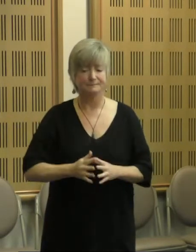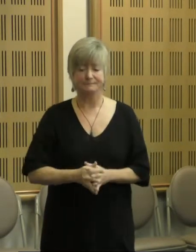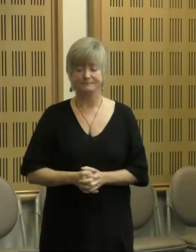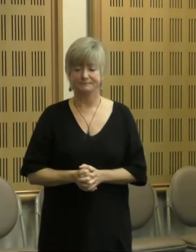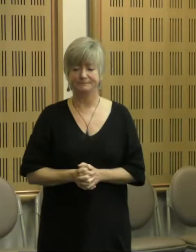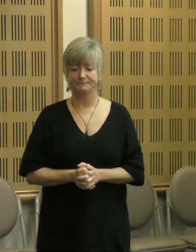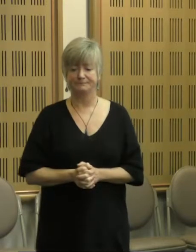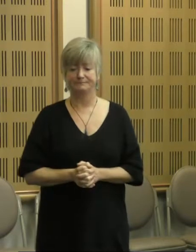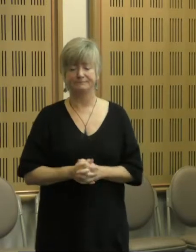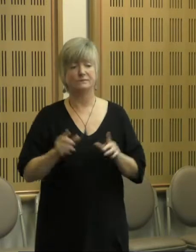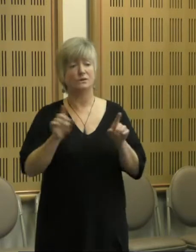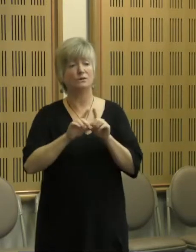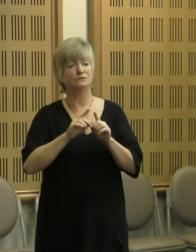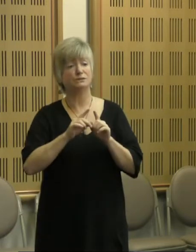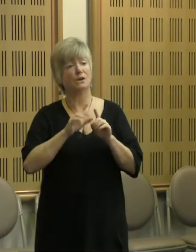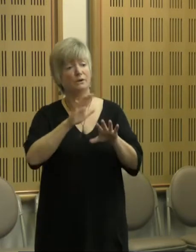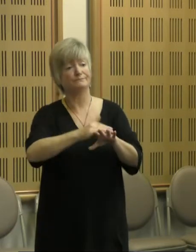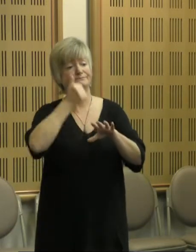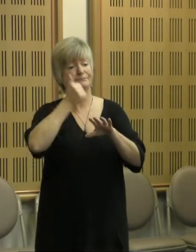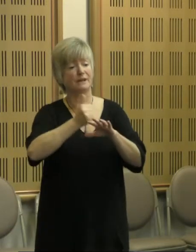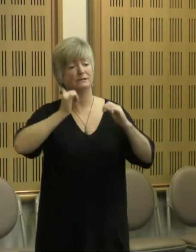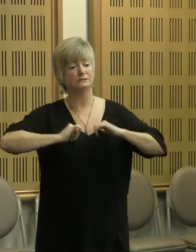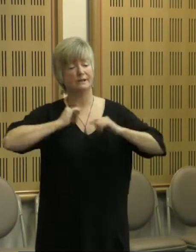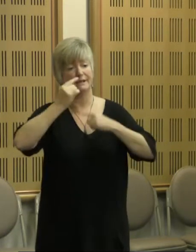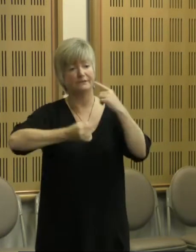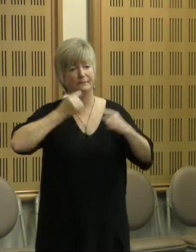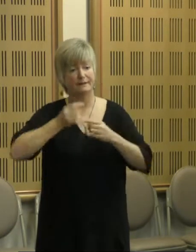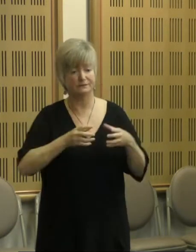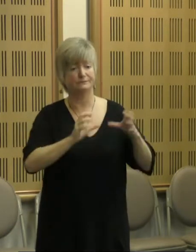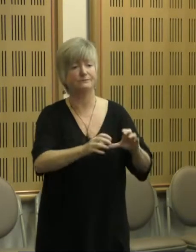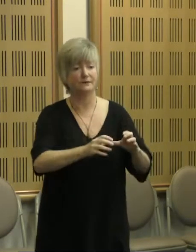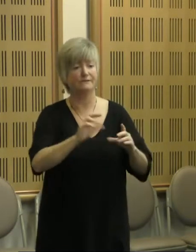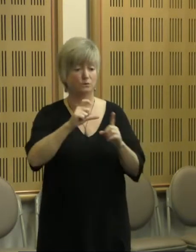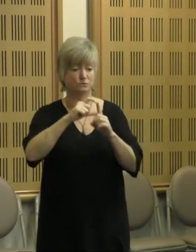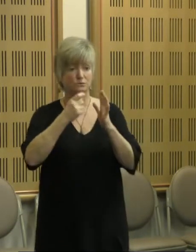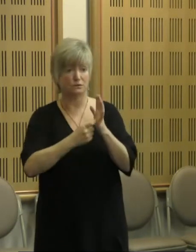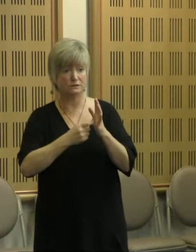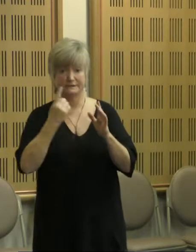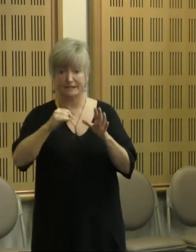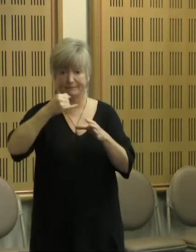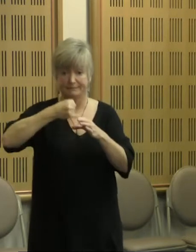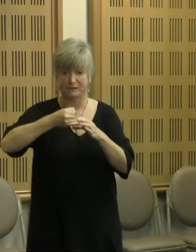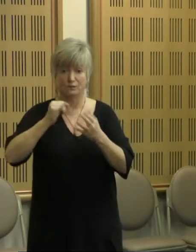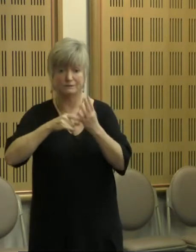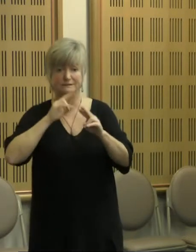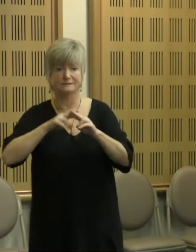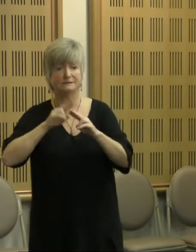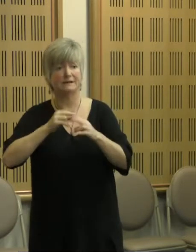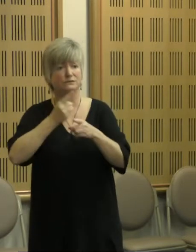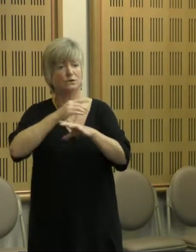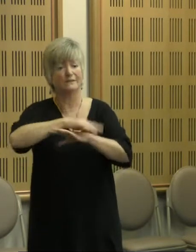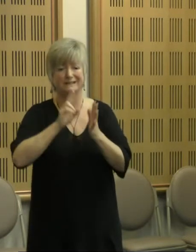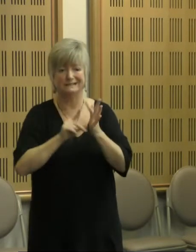training information sessions for the cooperative staff, for the doctors, the medical staff around the NDIS, the needs for